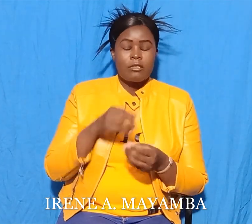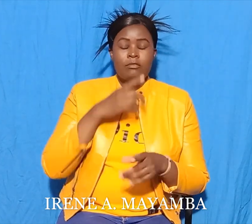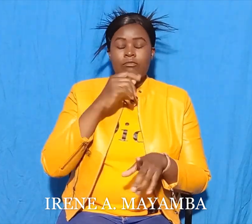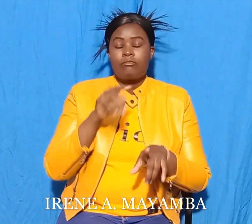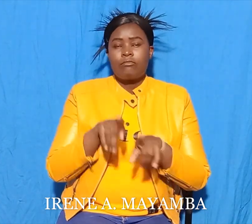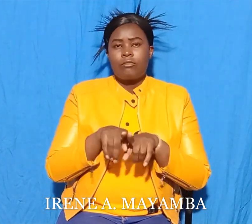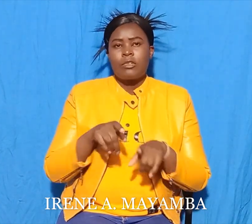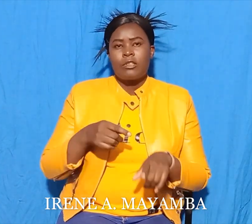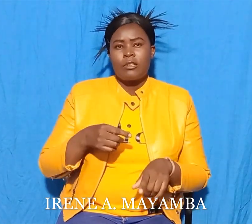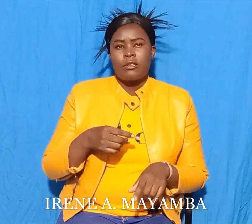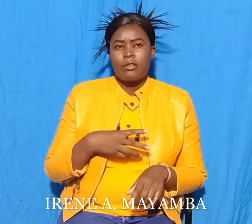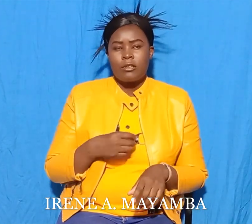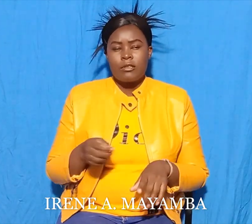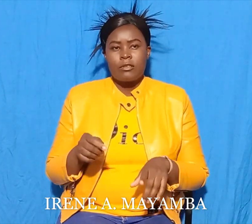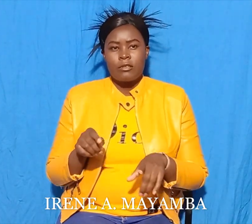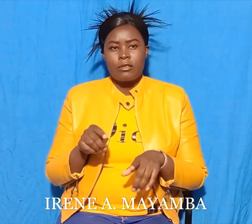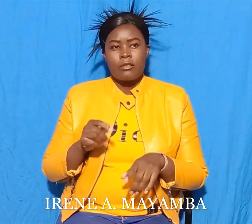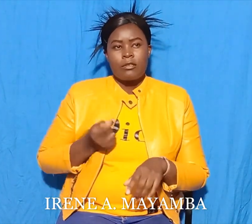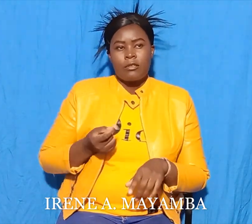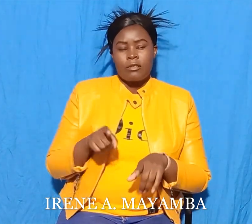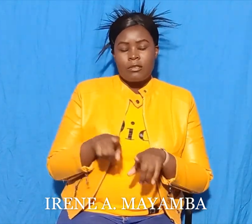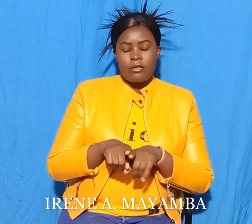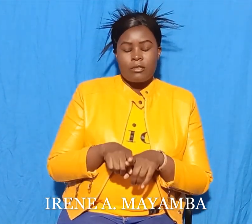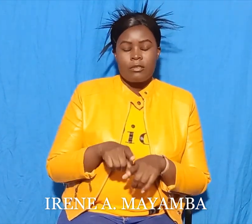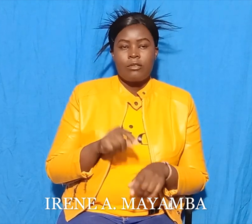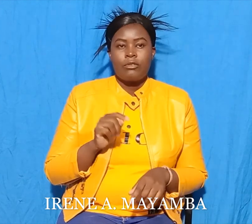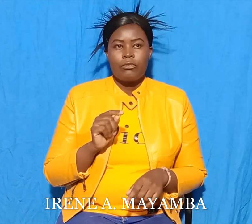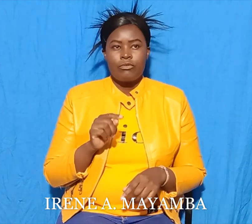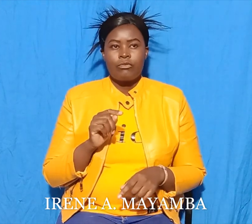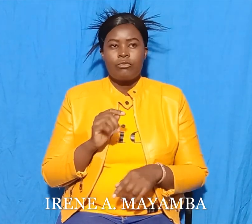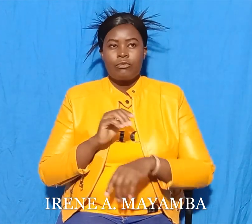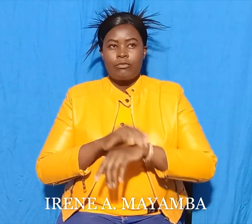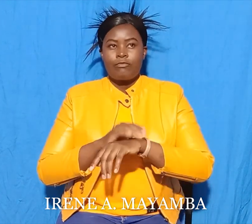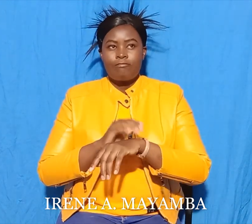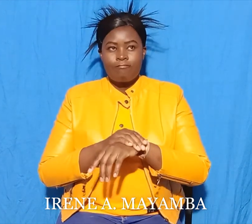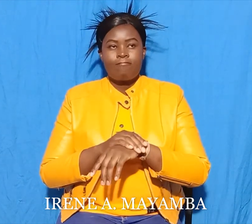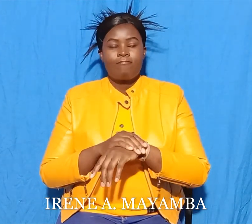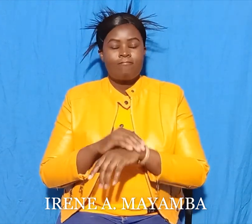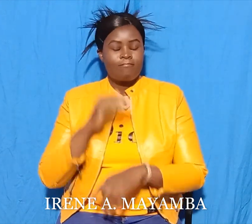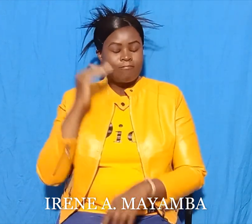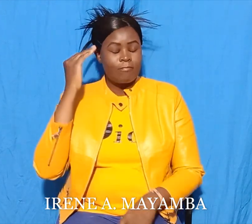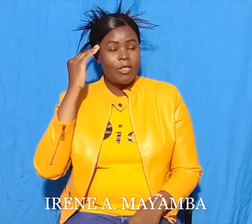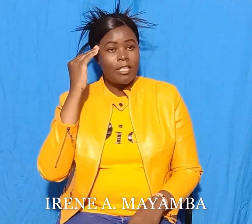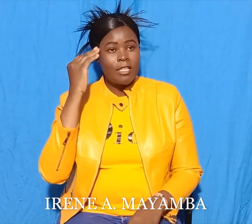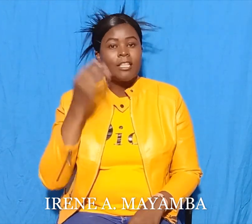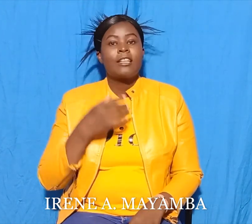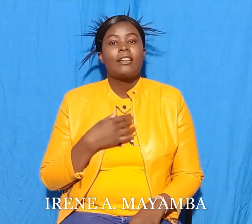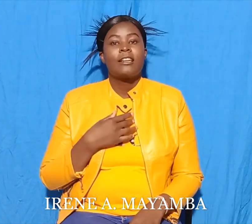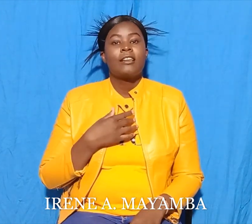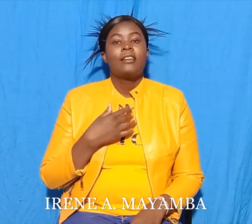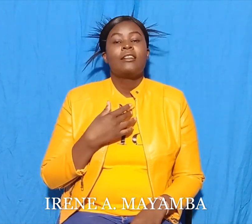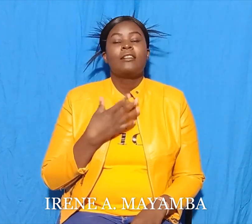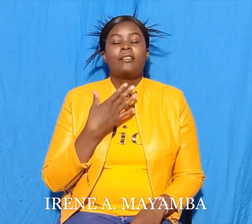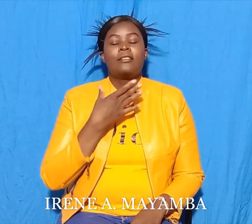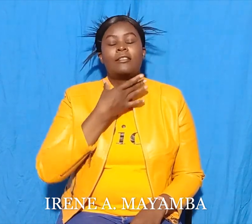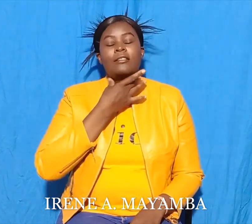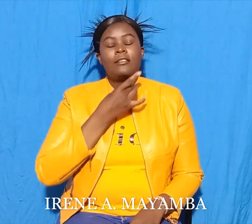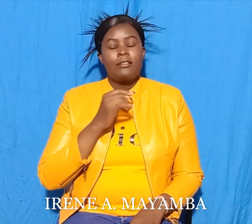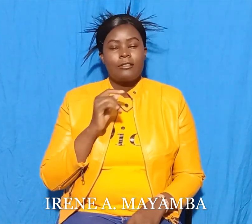good to me that I think they will like you. The monkey thought a minute and